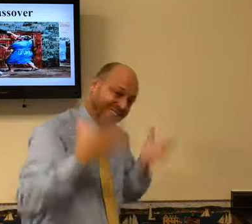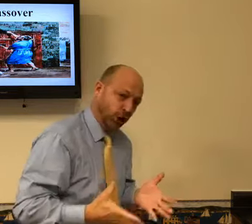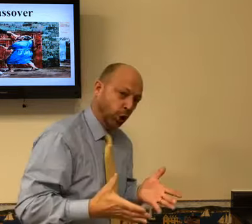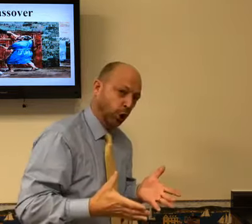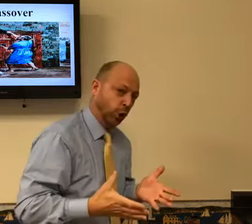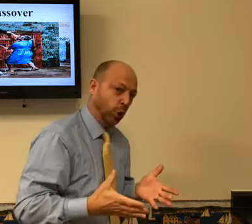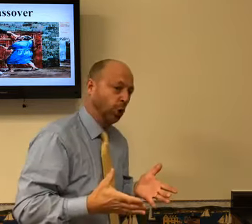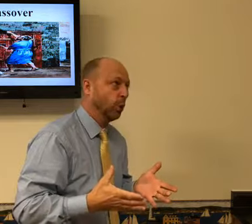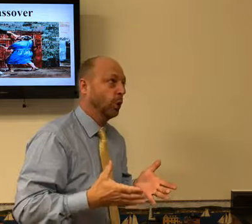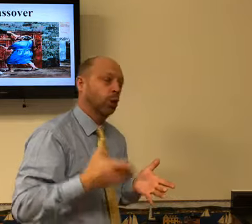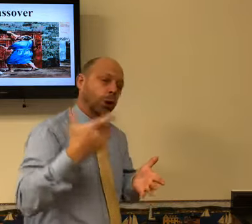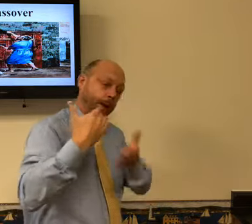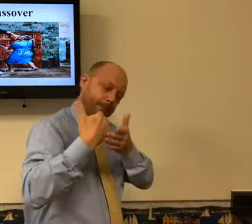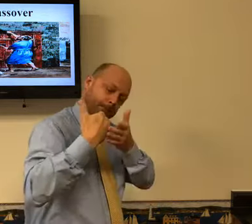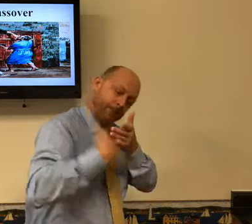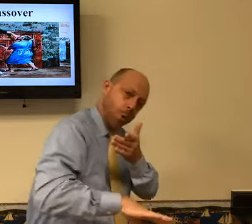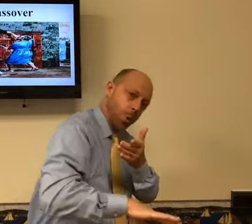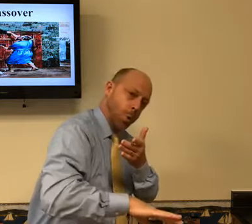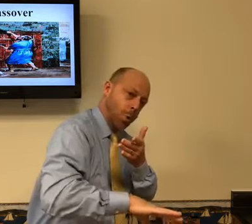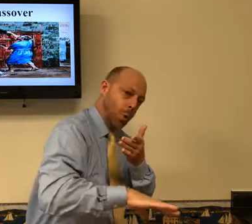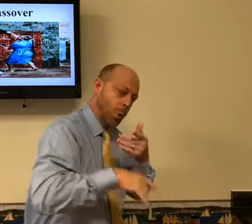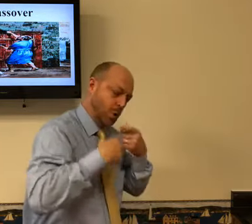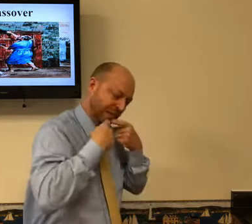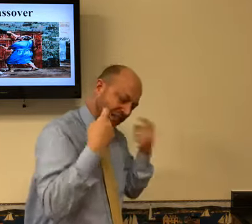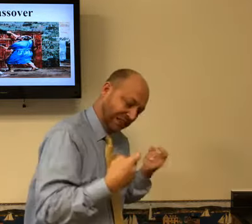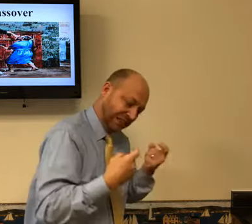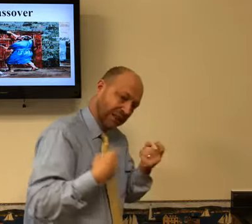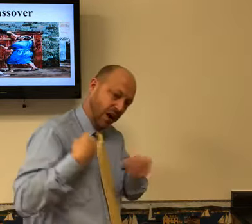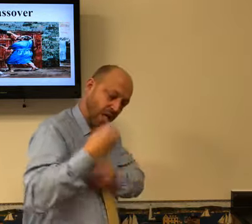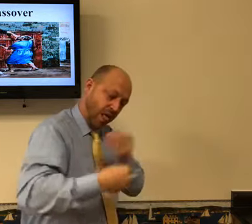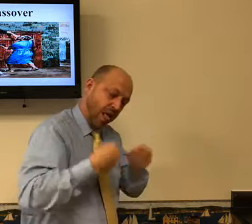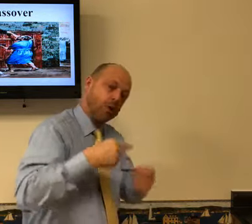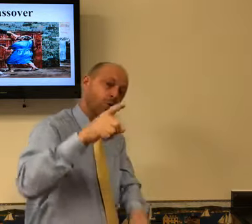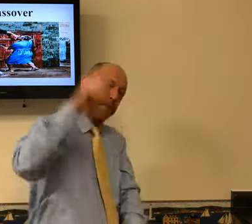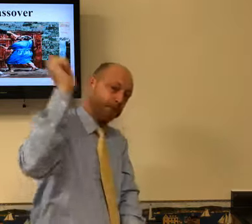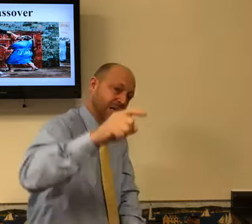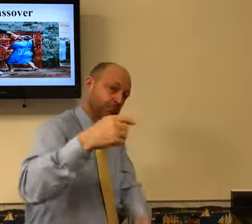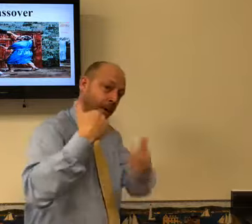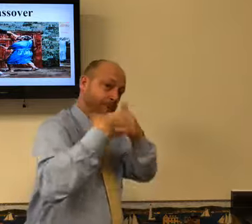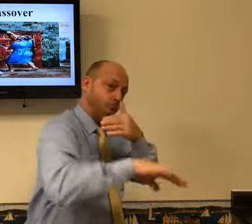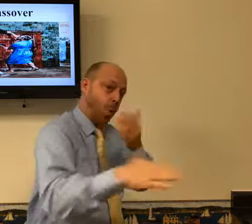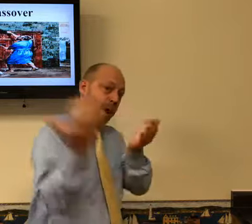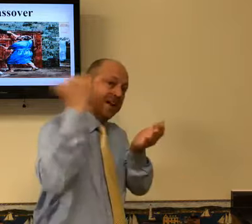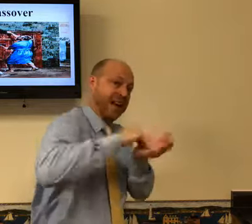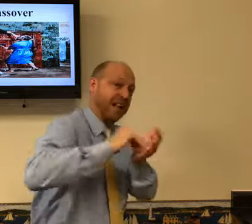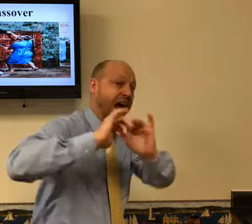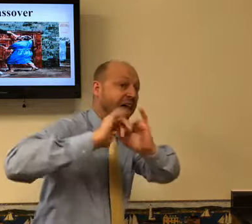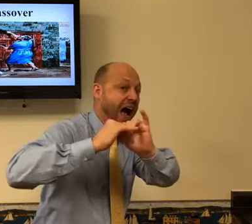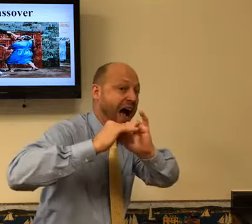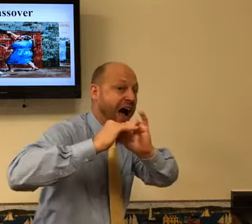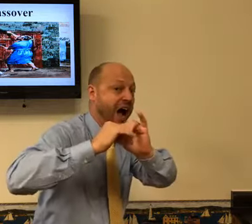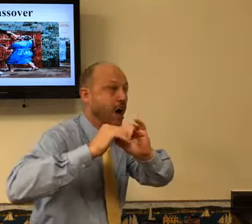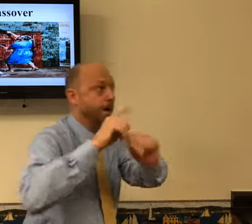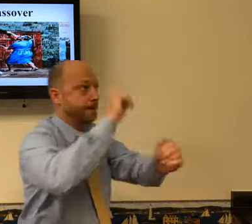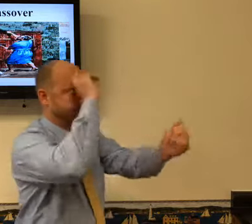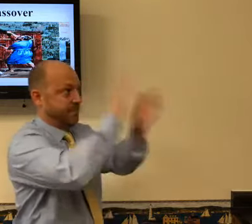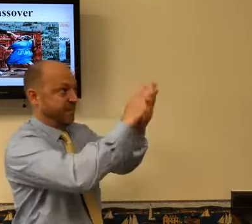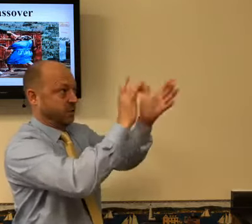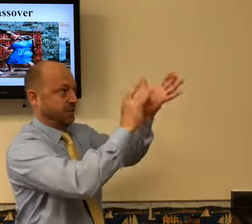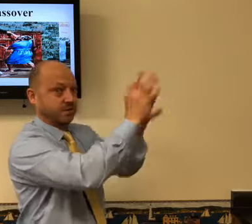Confess your sins. Confess that you're a sinner. That you were born into sin. And then you must be born again. Well, how do I